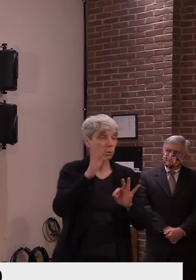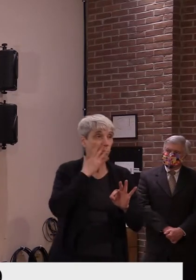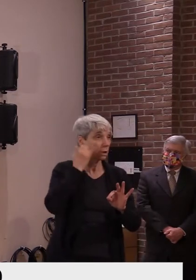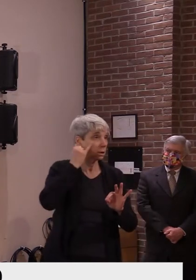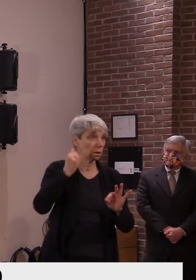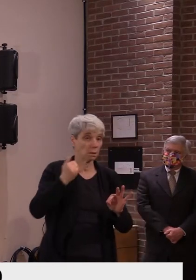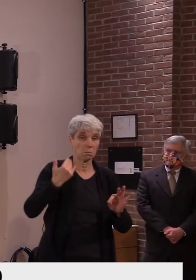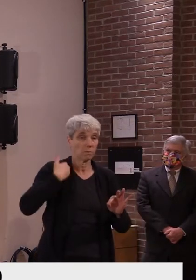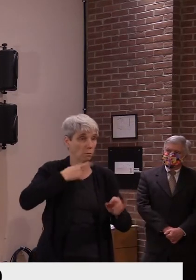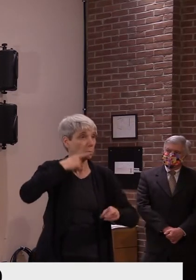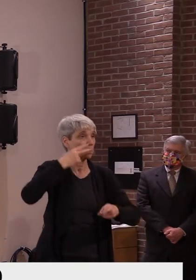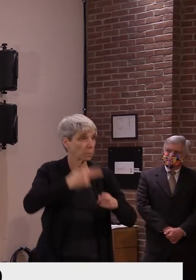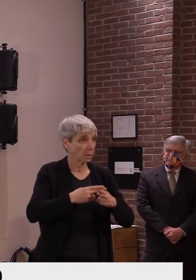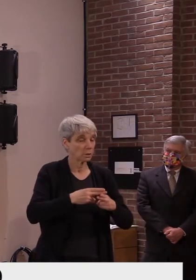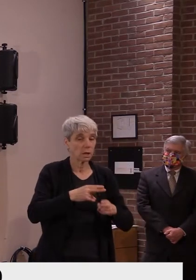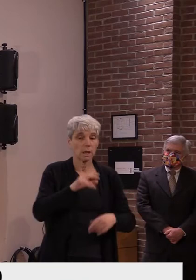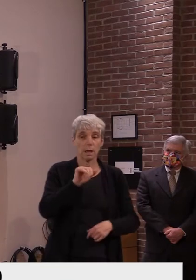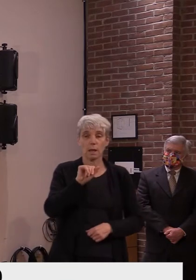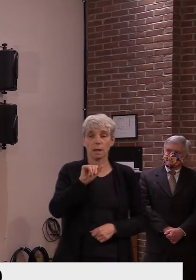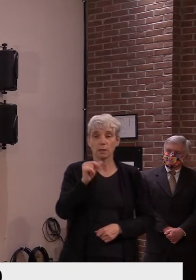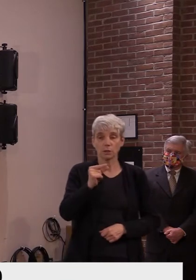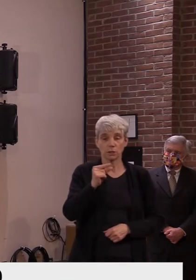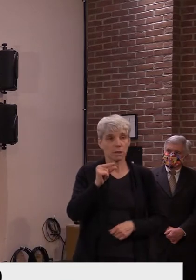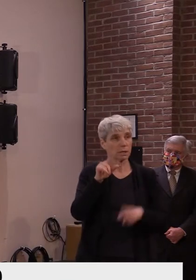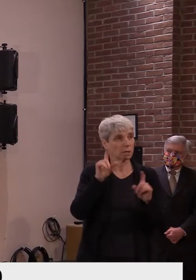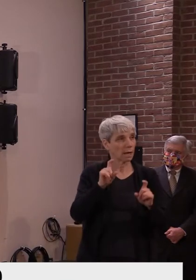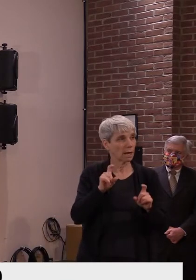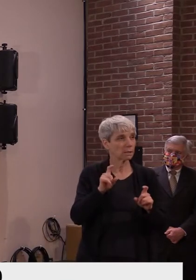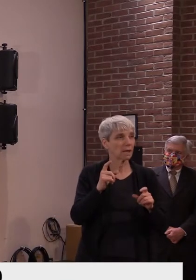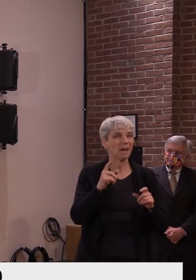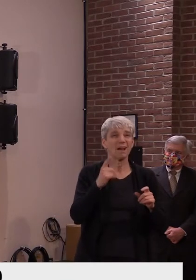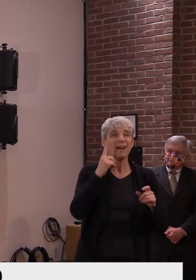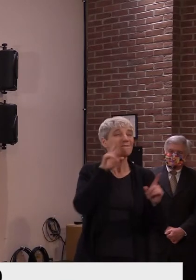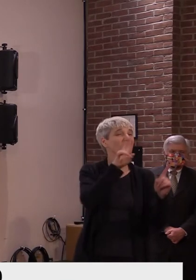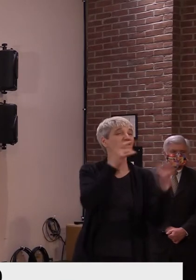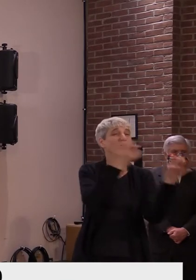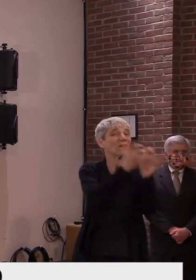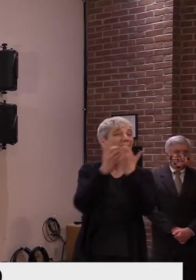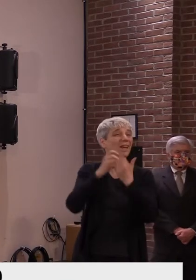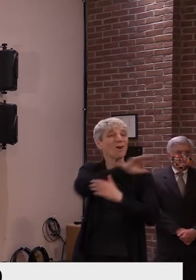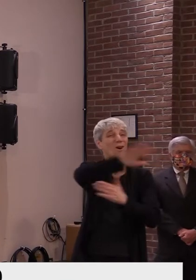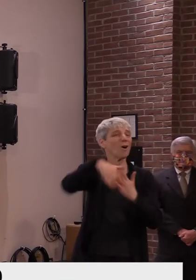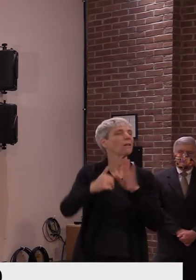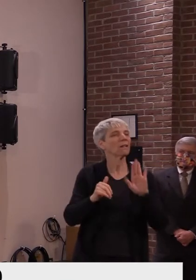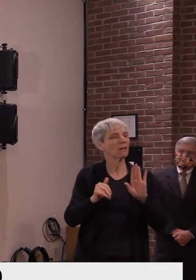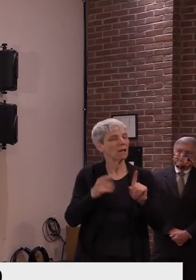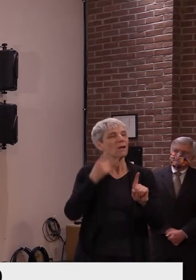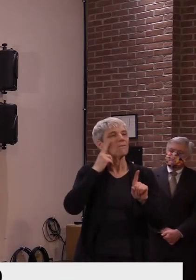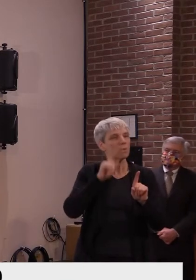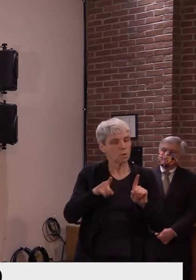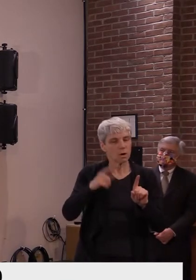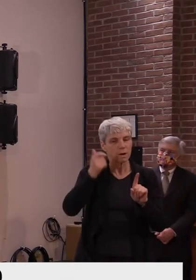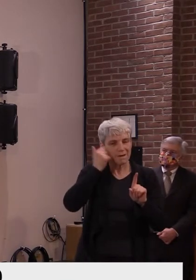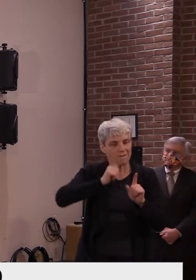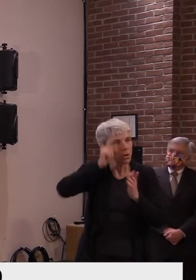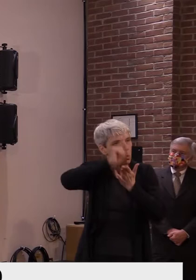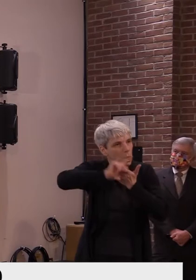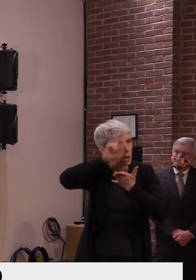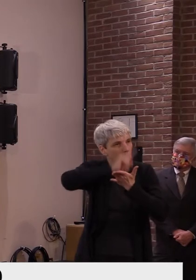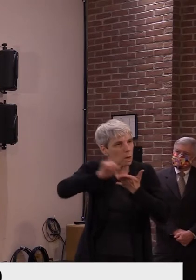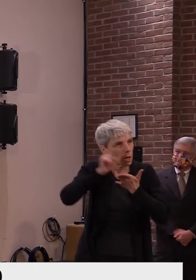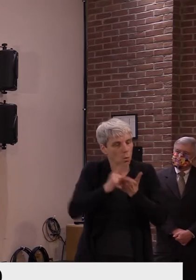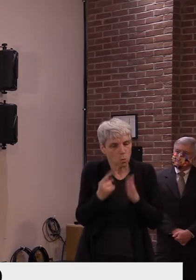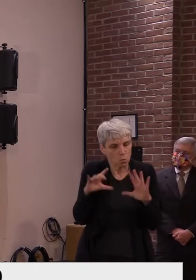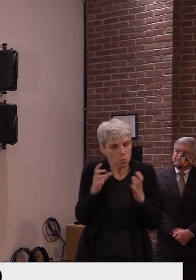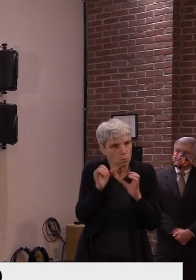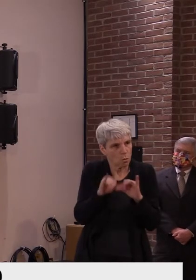I've said in the past, using them on a periodic, no less than weekly basis, uh, in the same population over